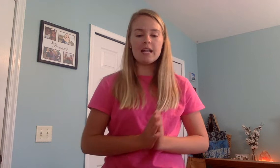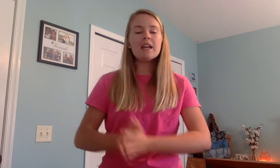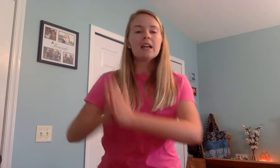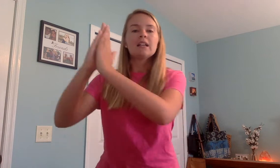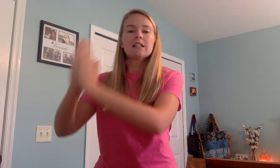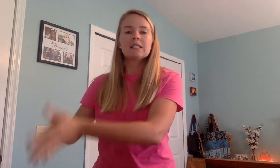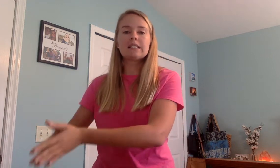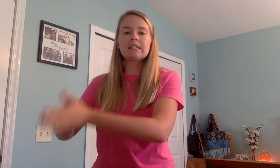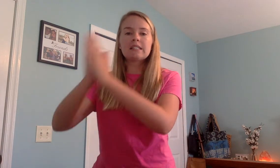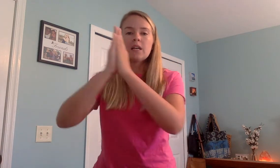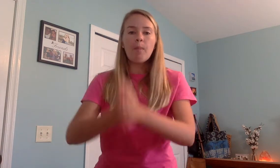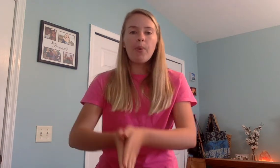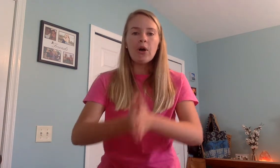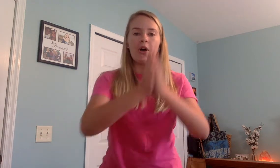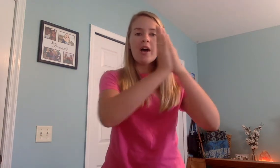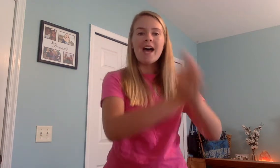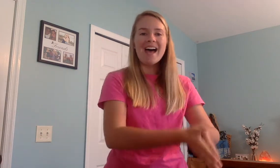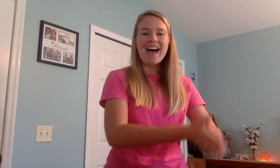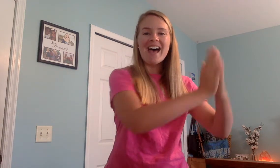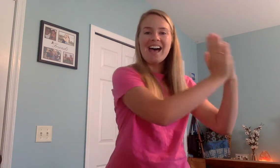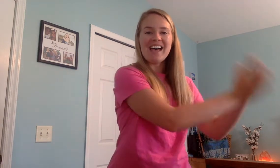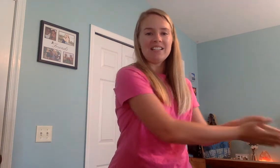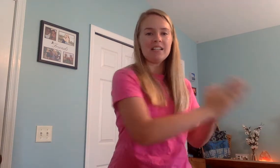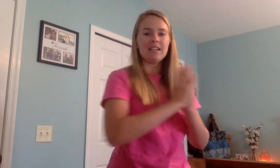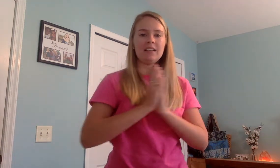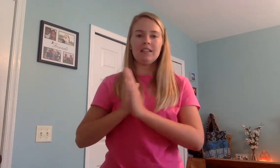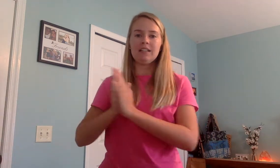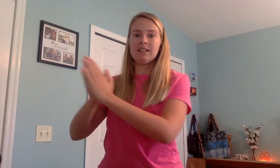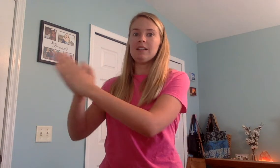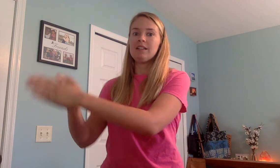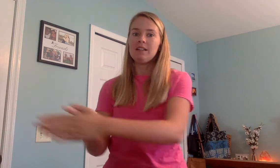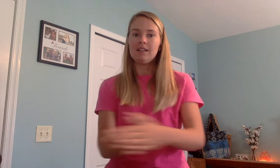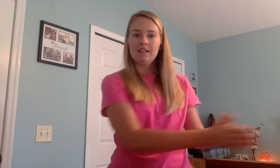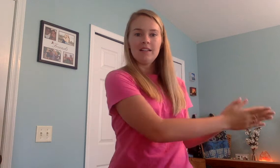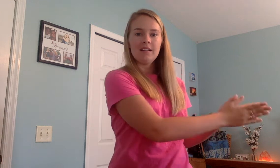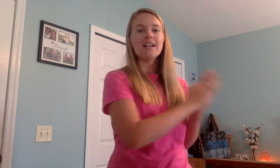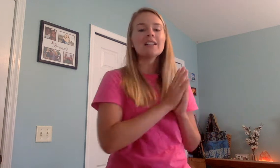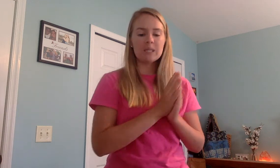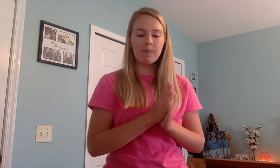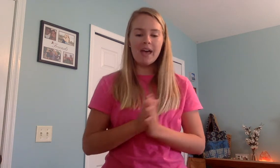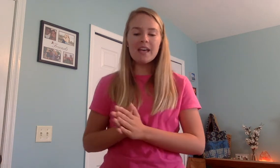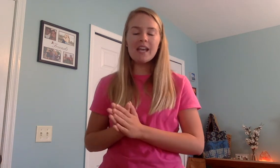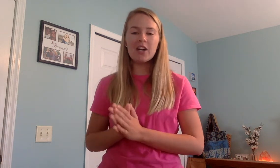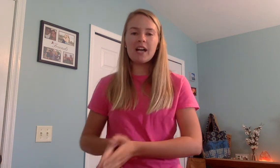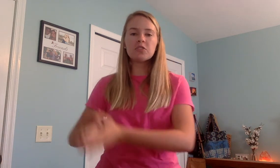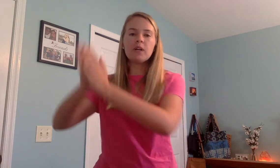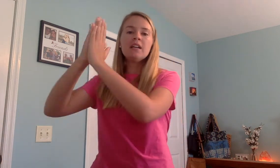sped sped and our last one